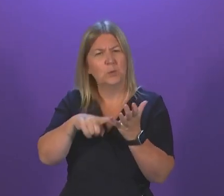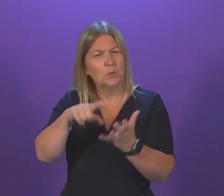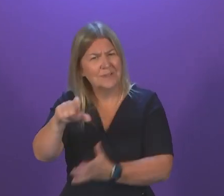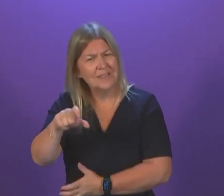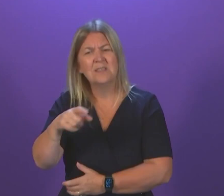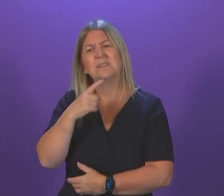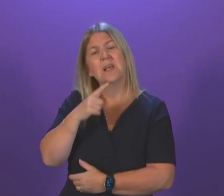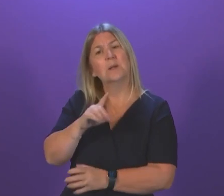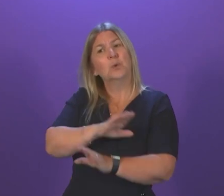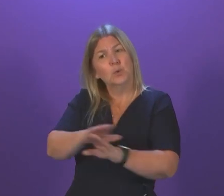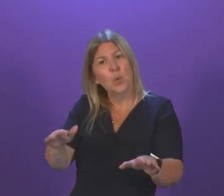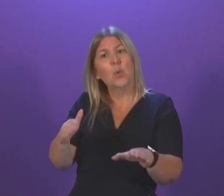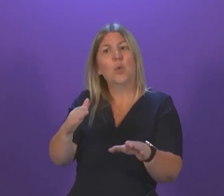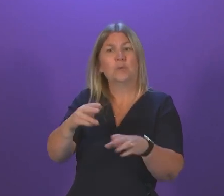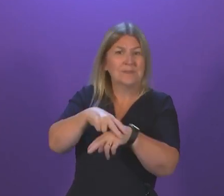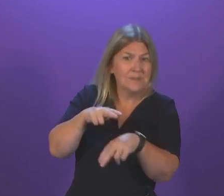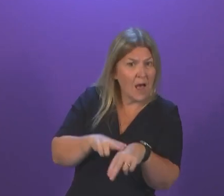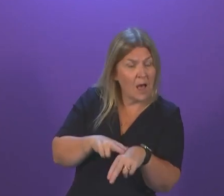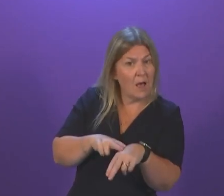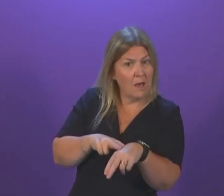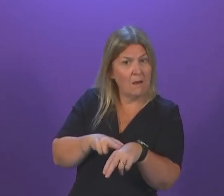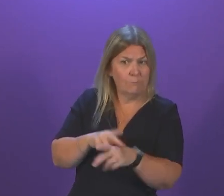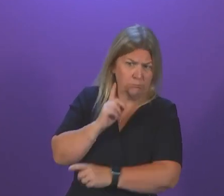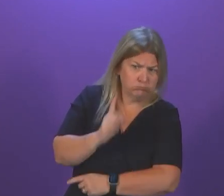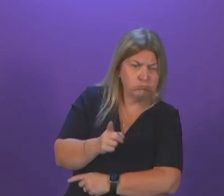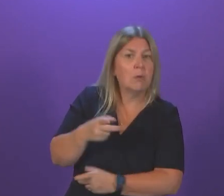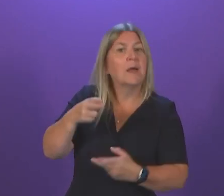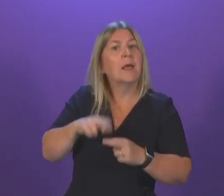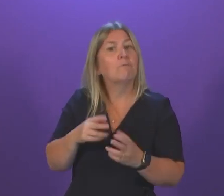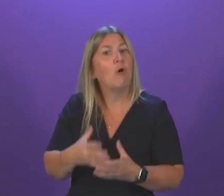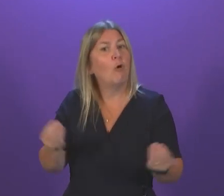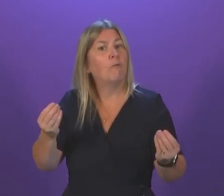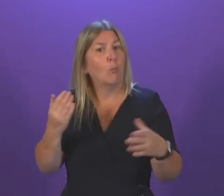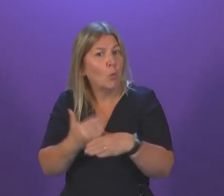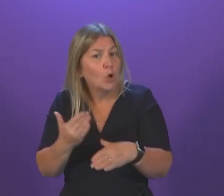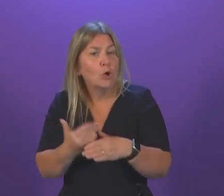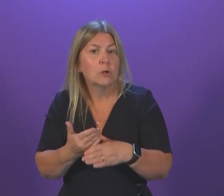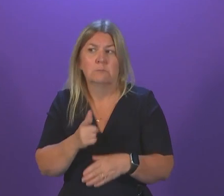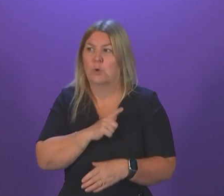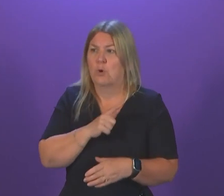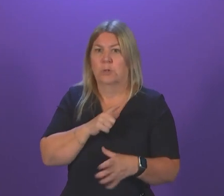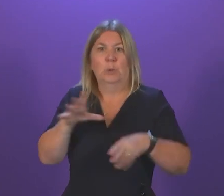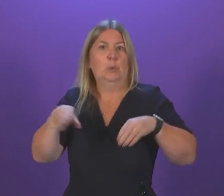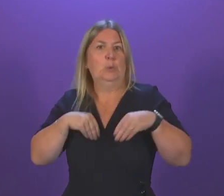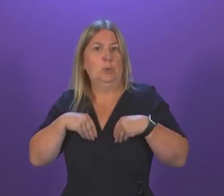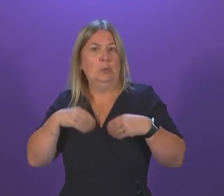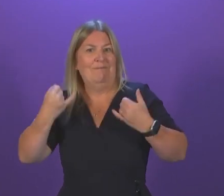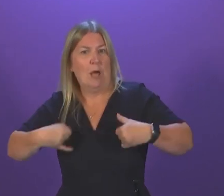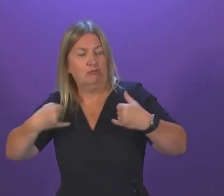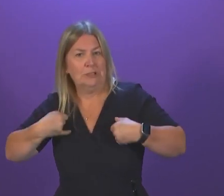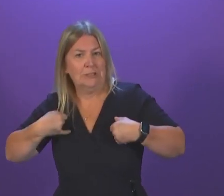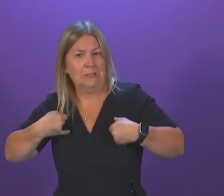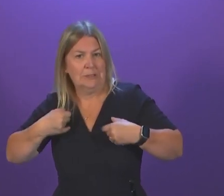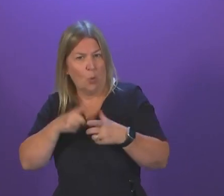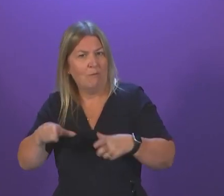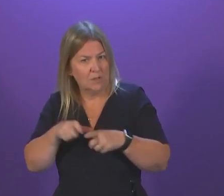no worker should be penalised if they are off work following medical advice relating to COVID-19. First Minister, I have a constituent